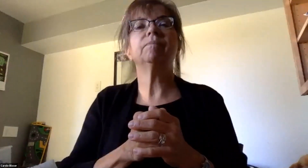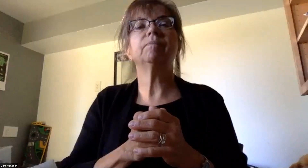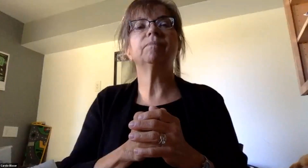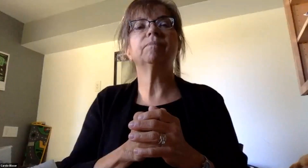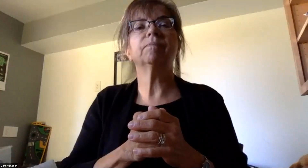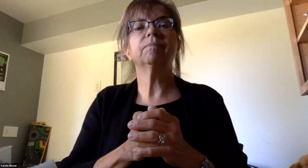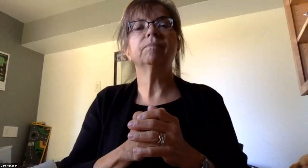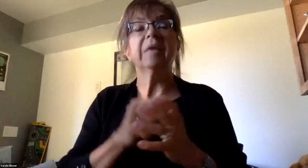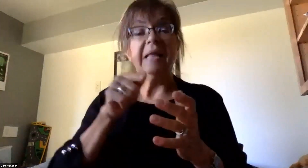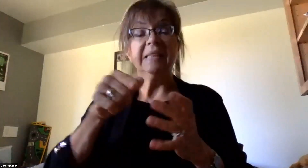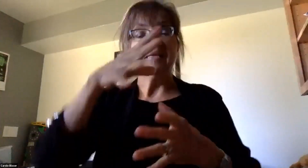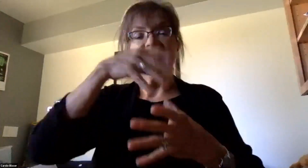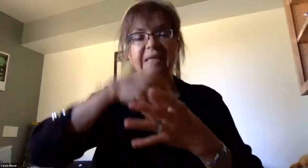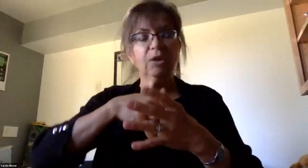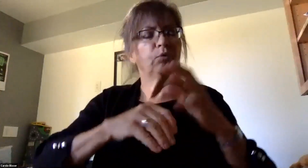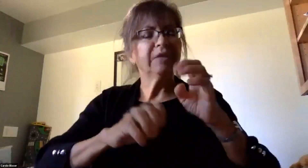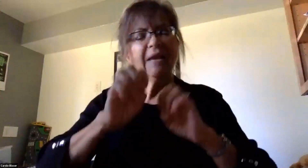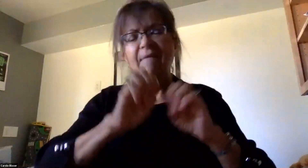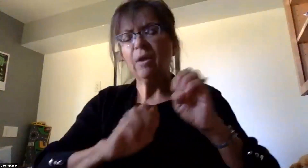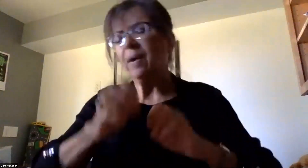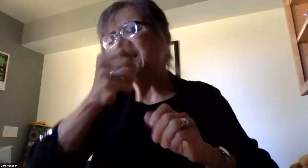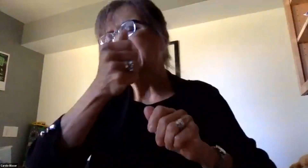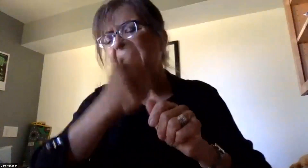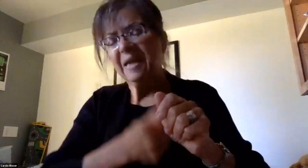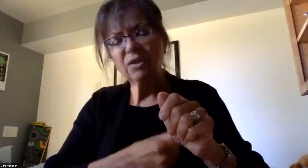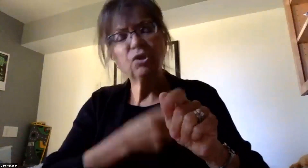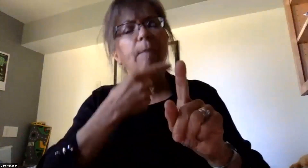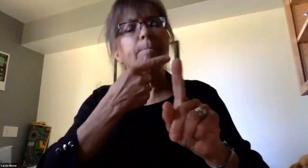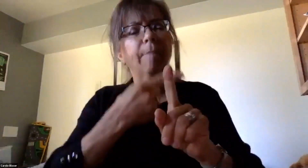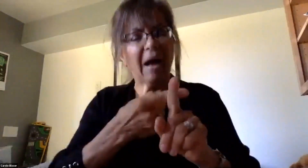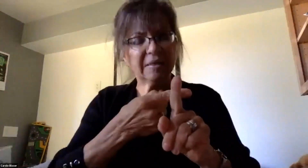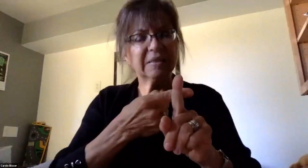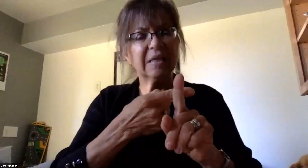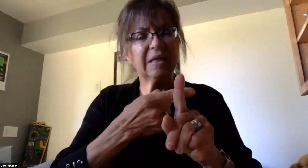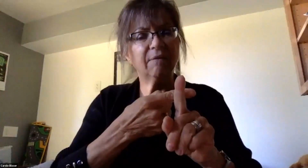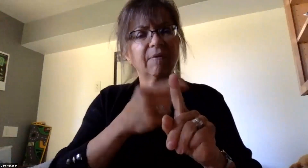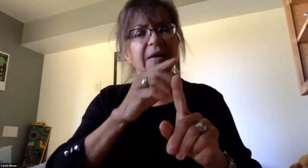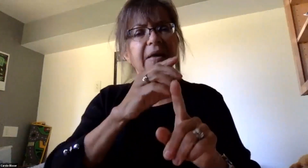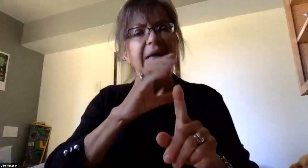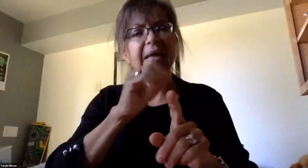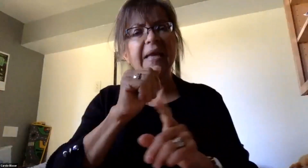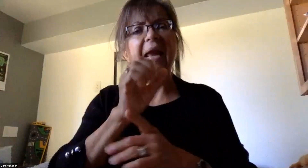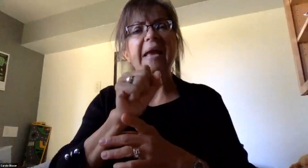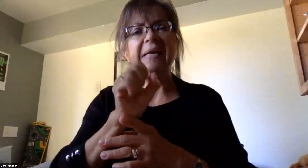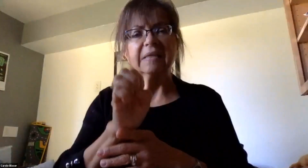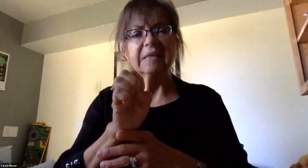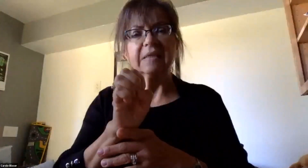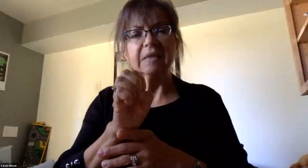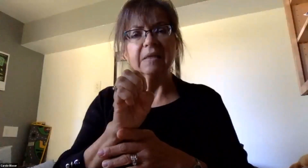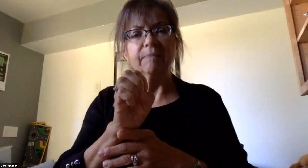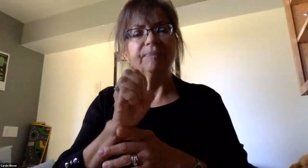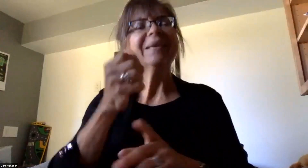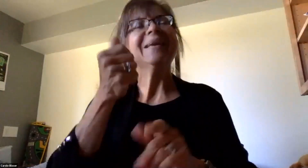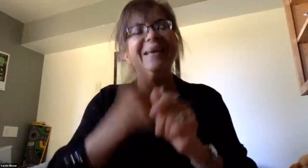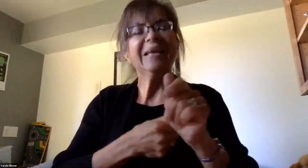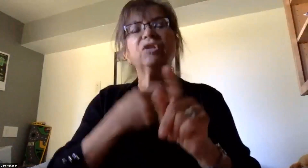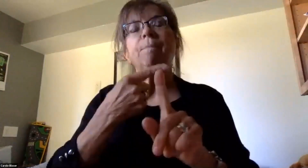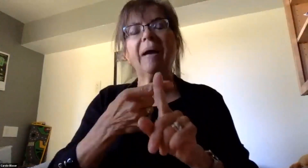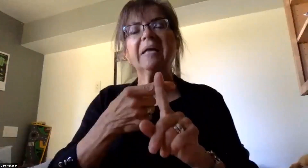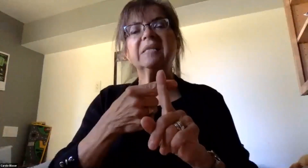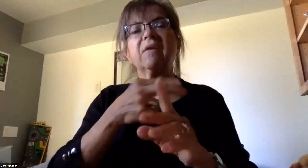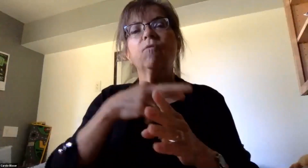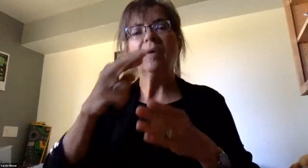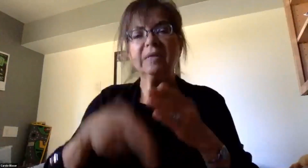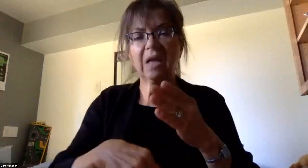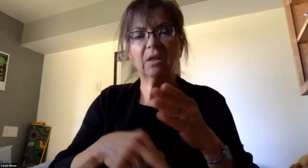This includes evaluating each COVID-19 positive case, excuse me, each positive result on a case-by-case